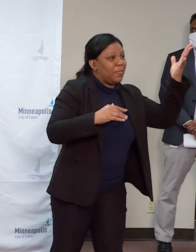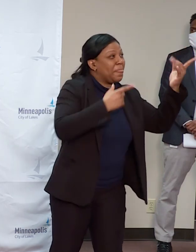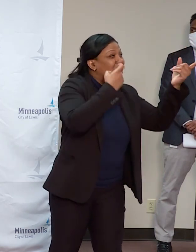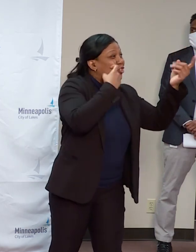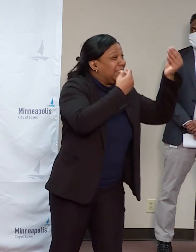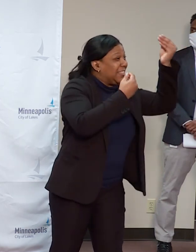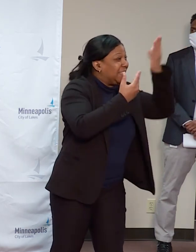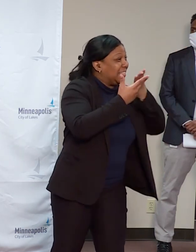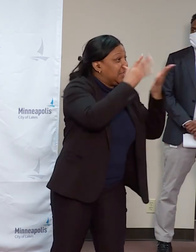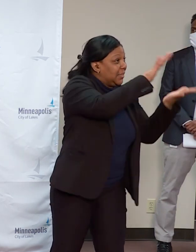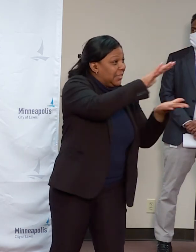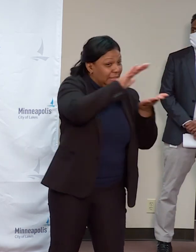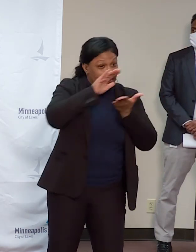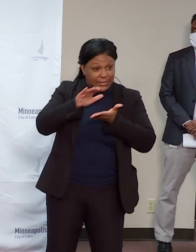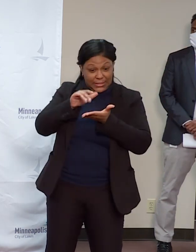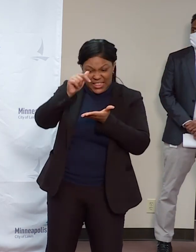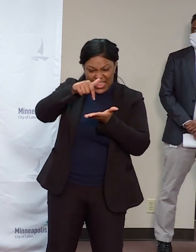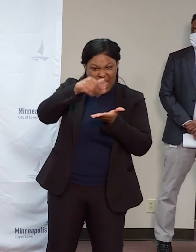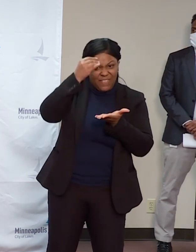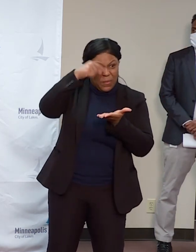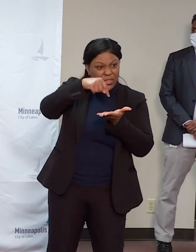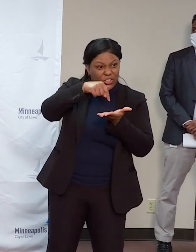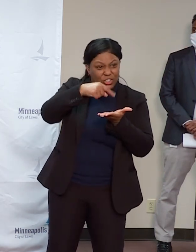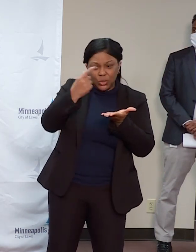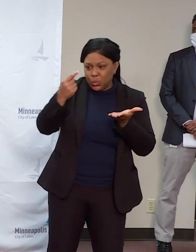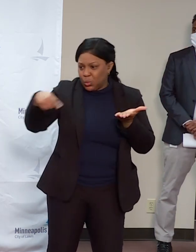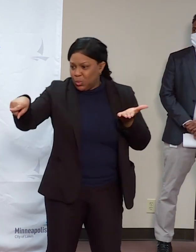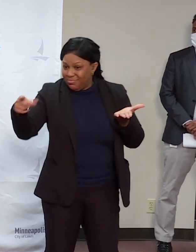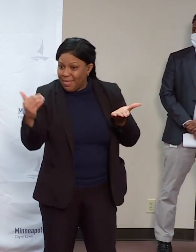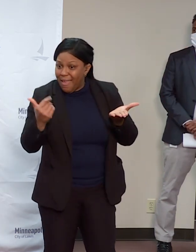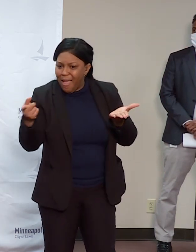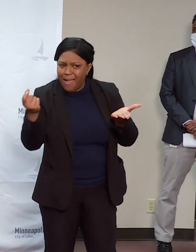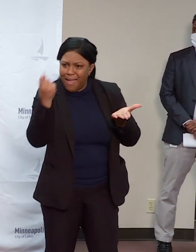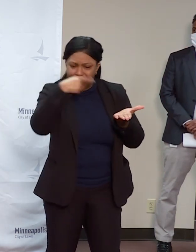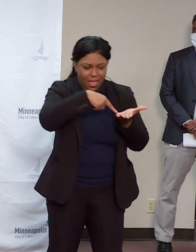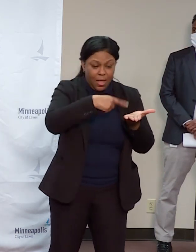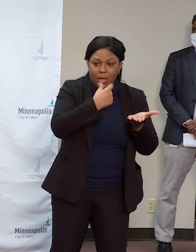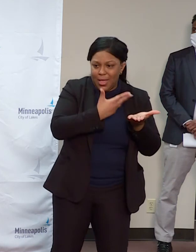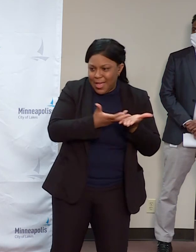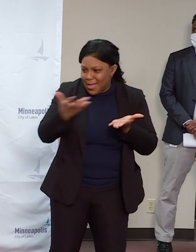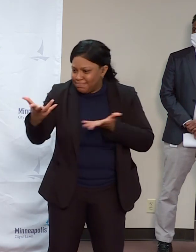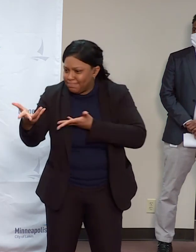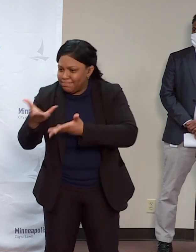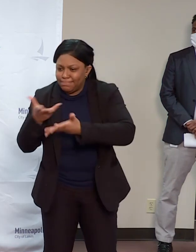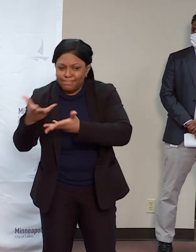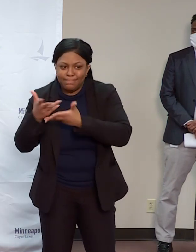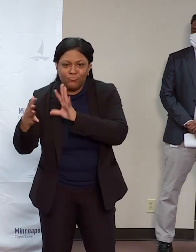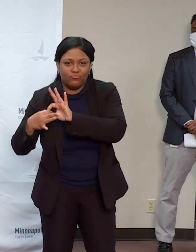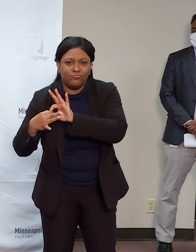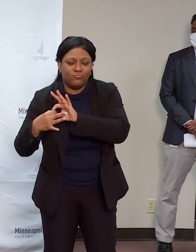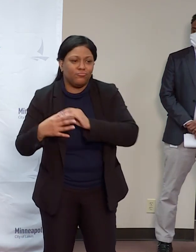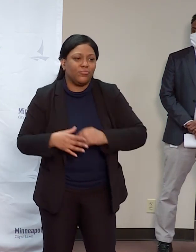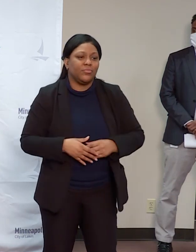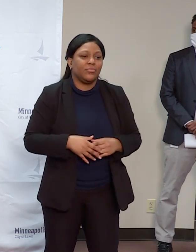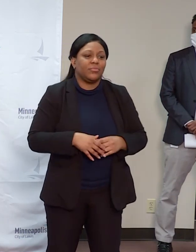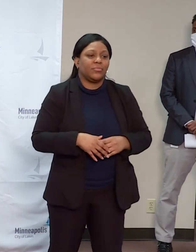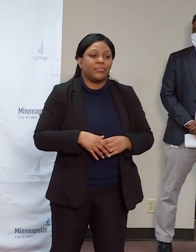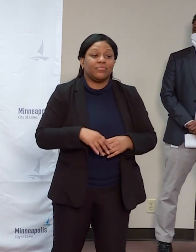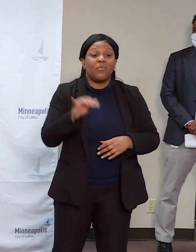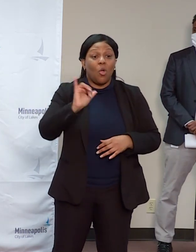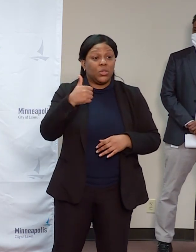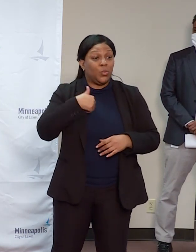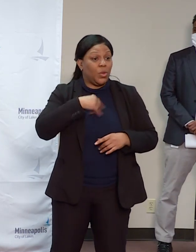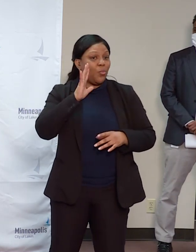partnerships, so we'll be partnering with black-led media outlets as well as local media outlets to reach our non-English speaking communities or